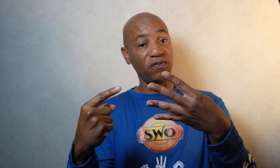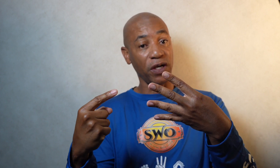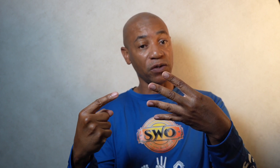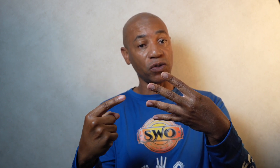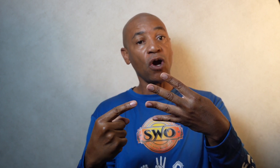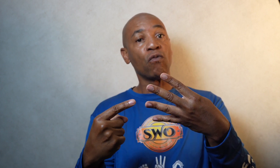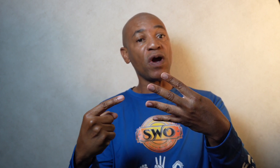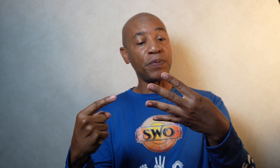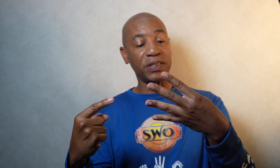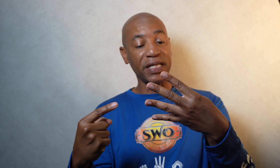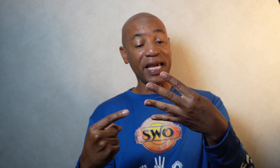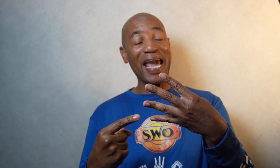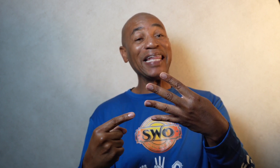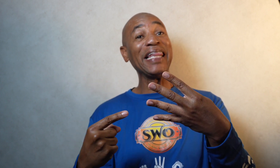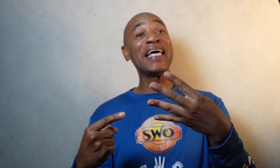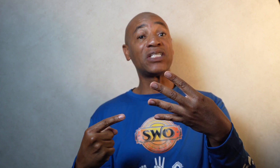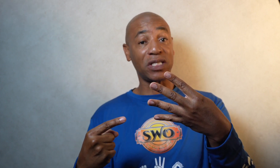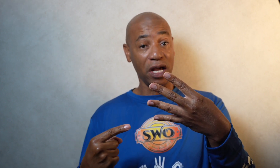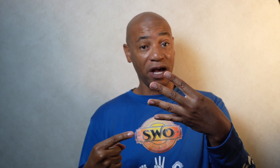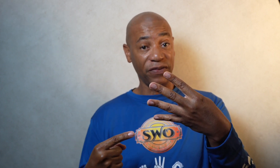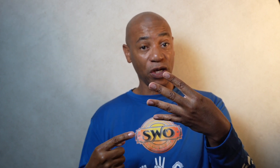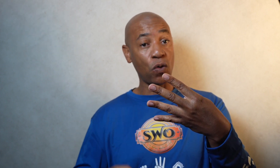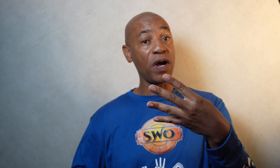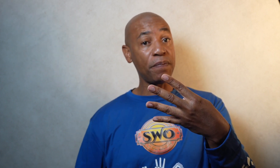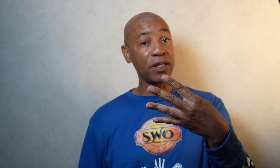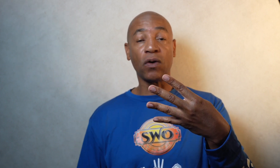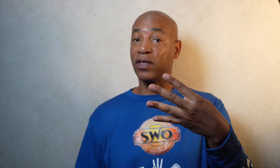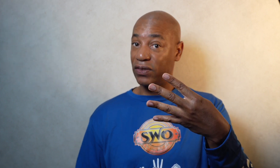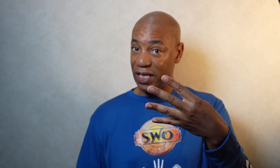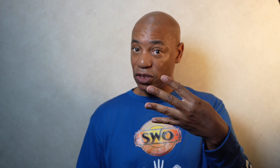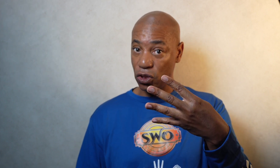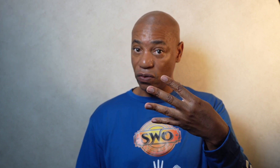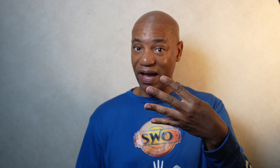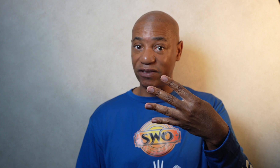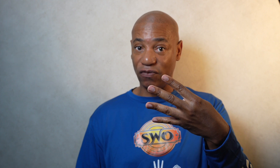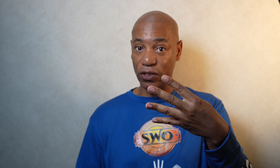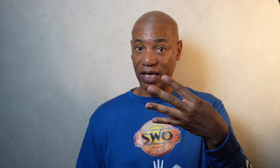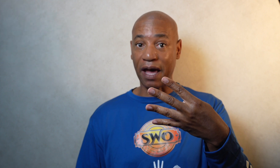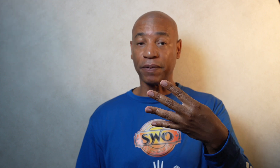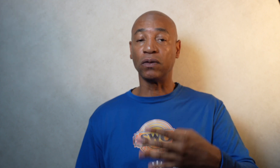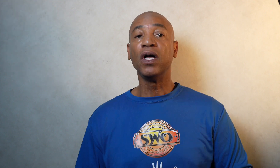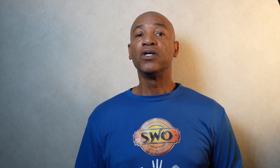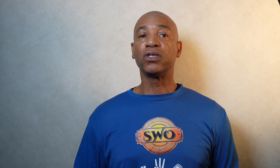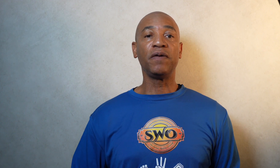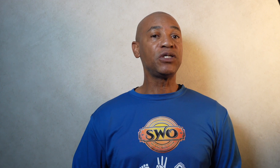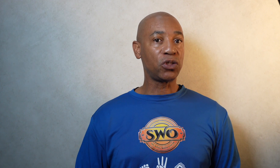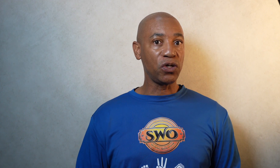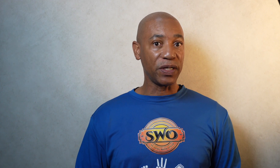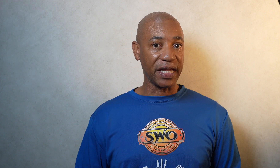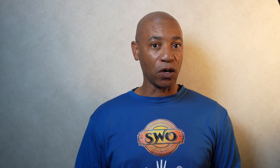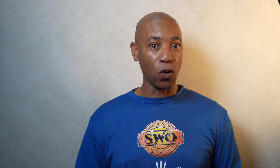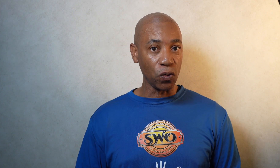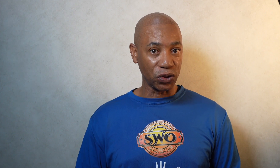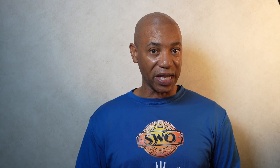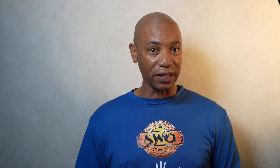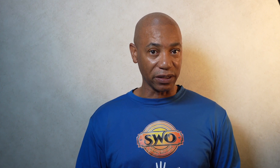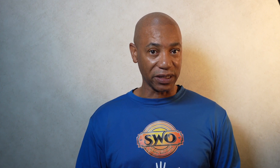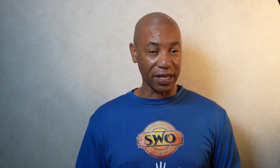fingers representing a list of the equipment or the things that you have as far as capital. So let me show you what that whole sign looks like